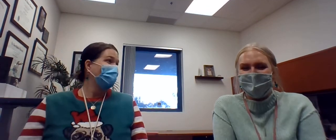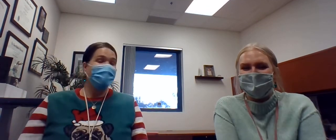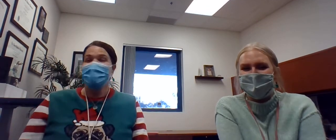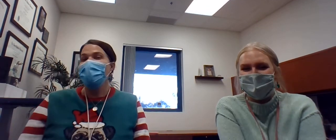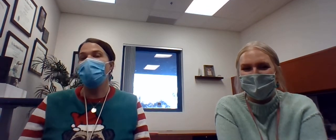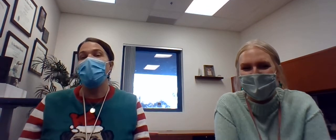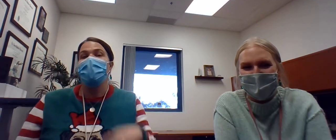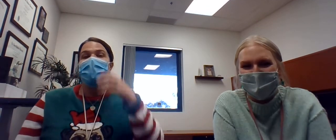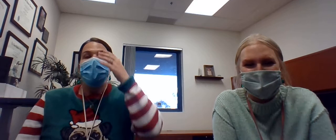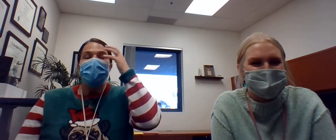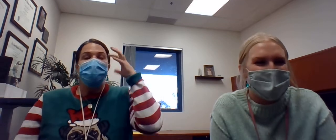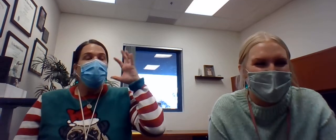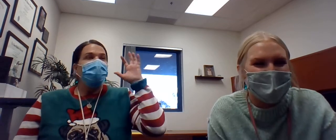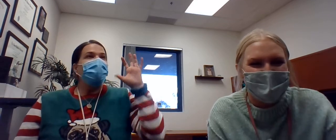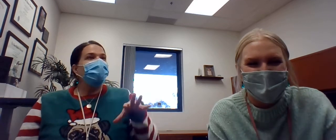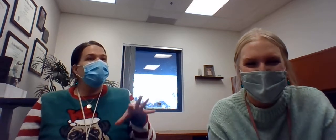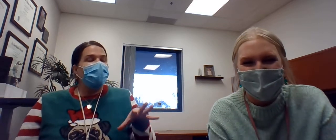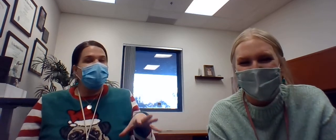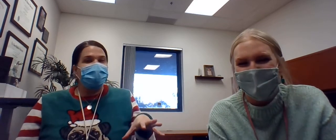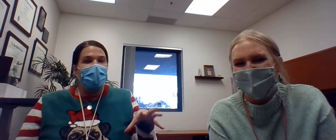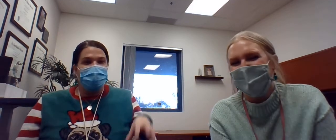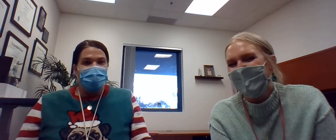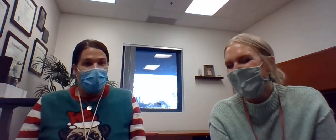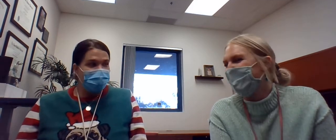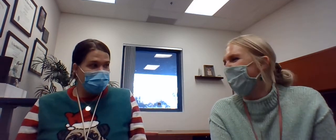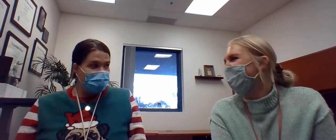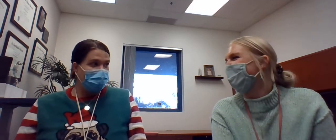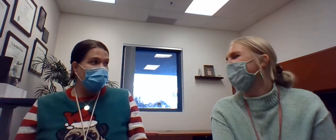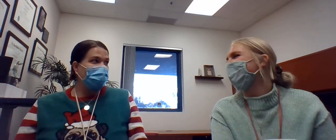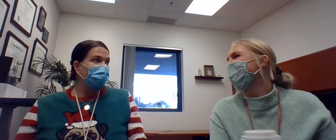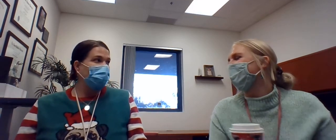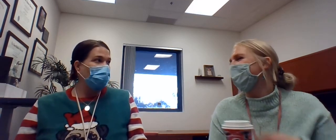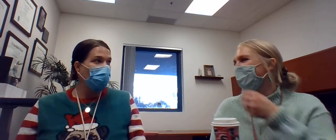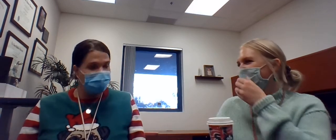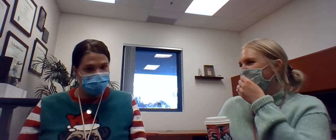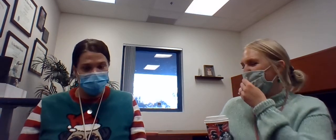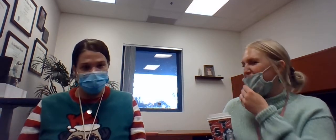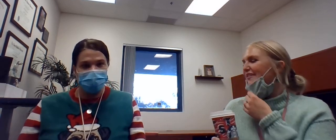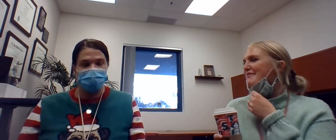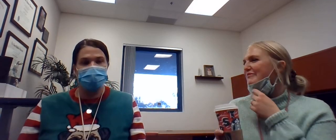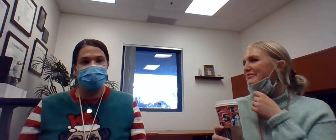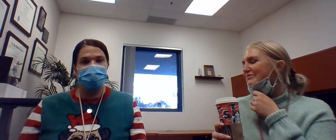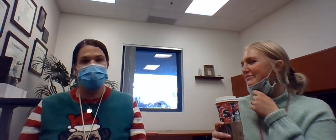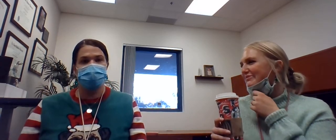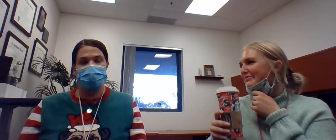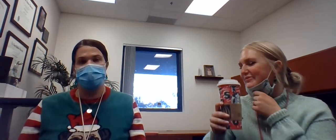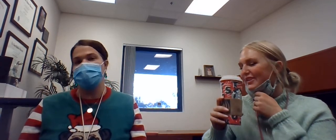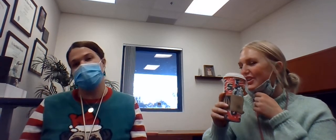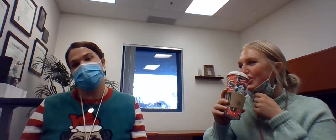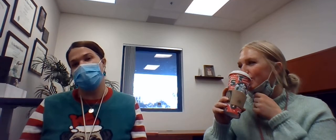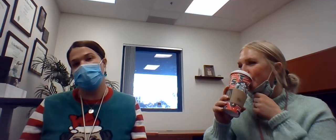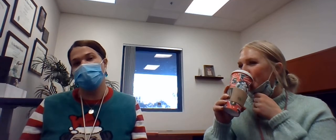Well, it's because you have all the ice in there. But I just have to say my favorite winter Olympic sport is ice skating.